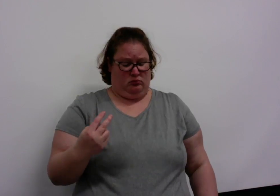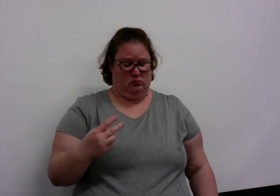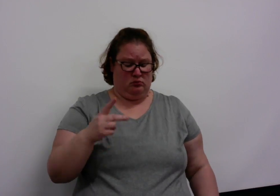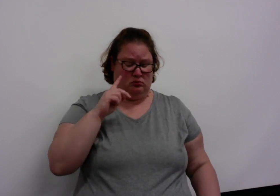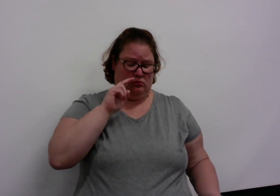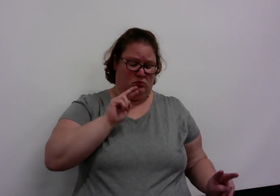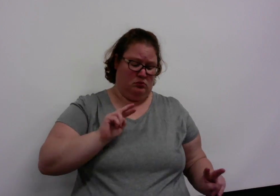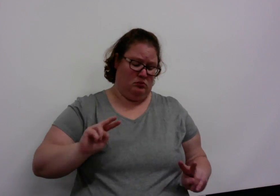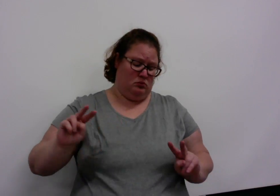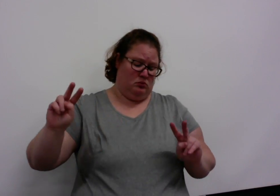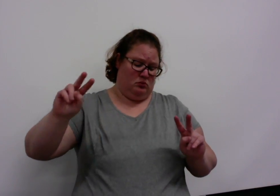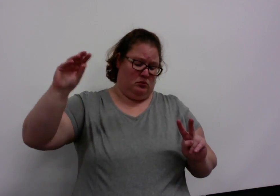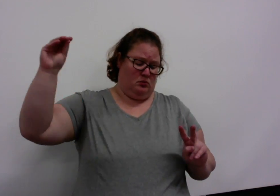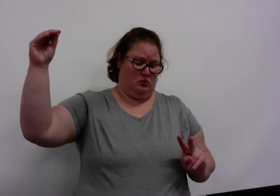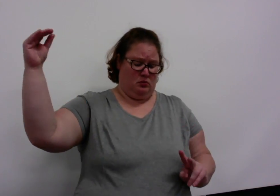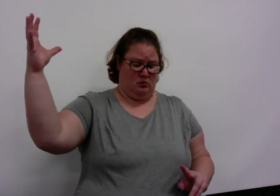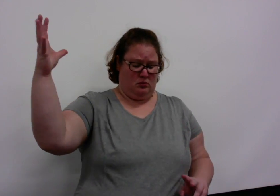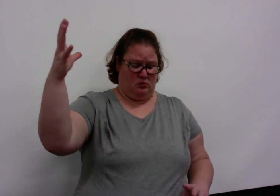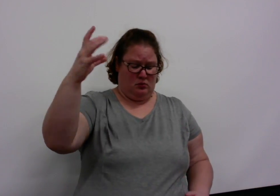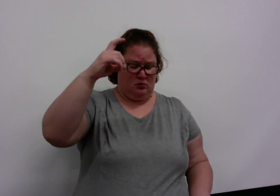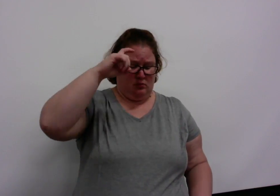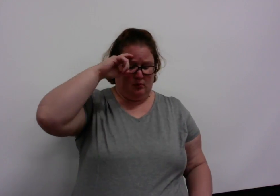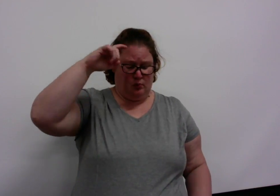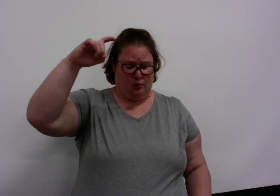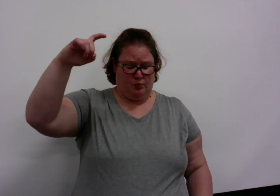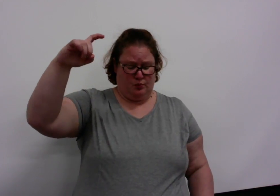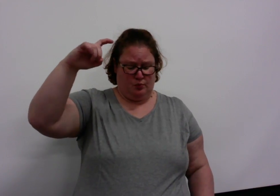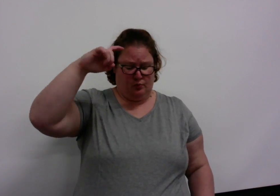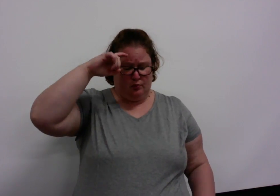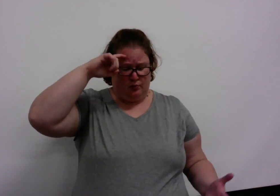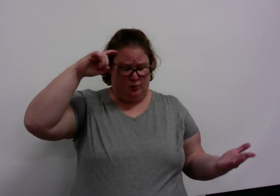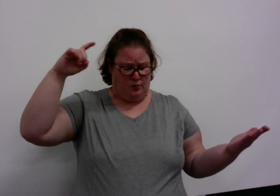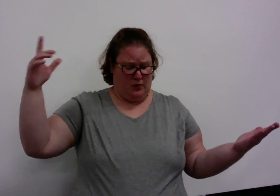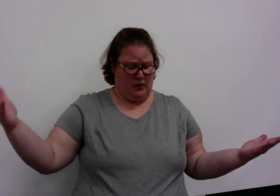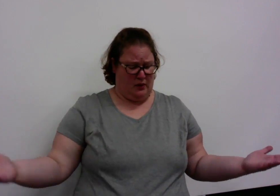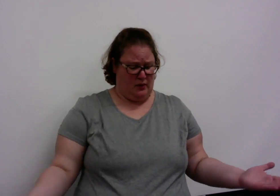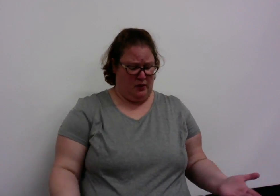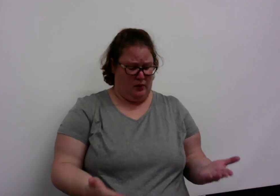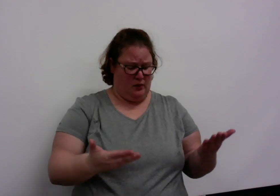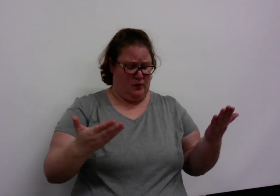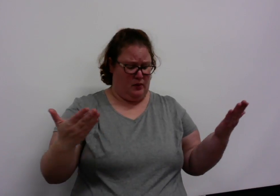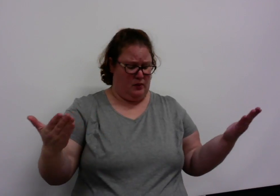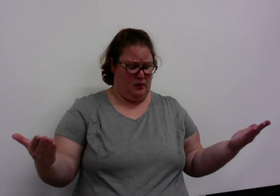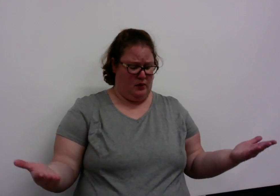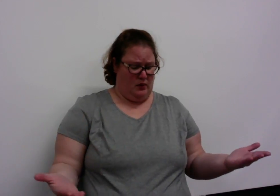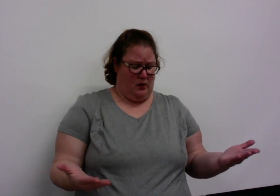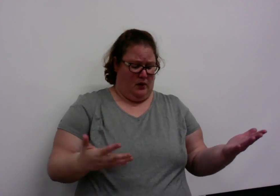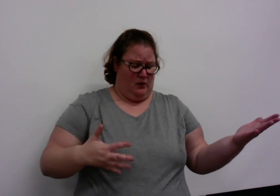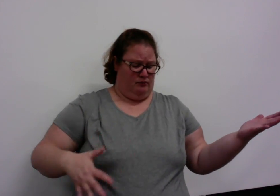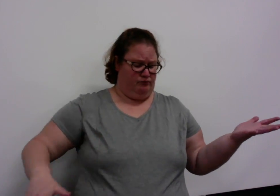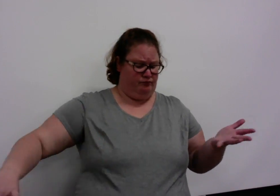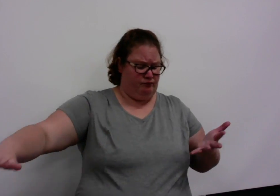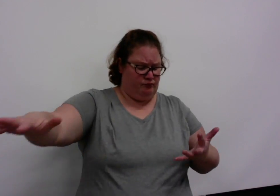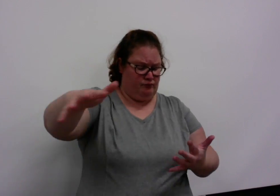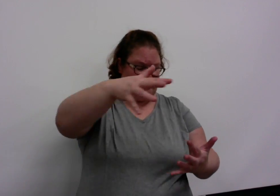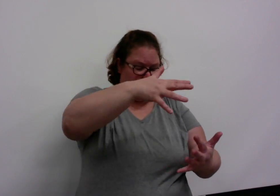there's magic everywhere, and with all this romantic atmosphere,